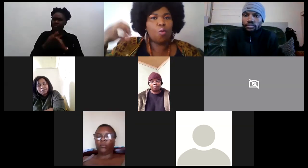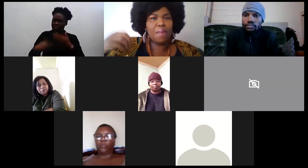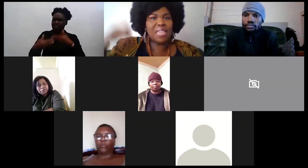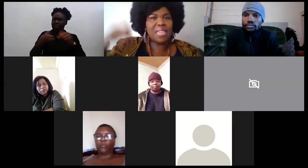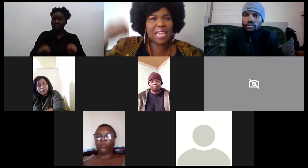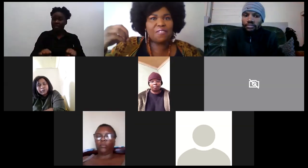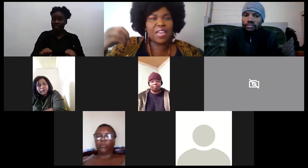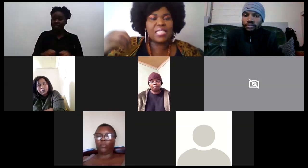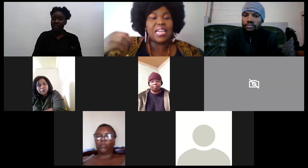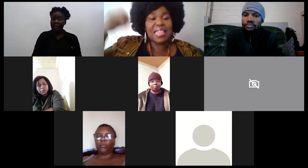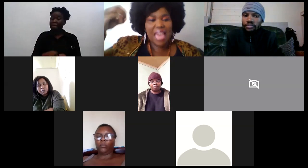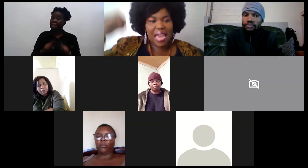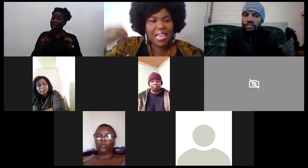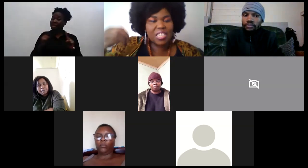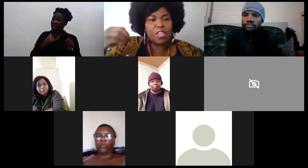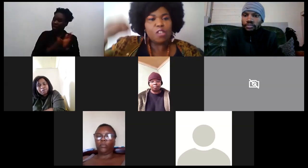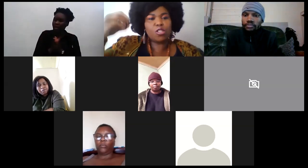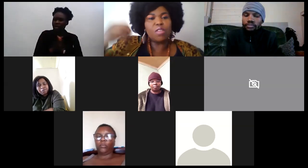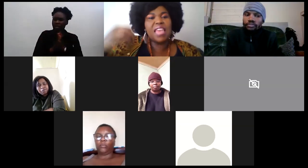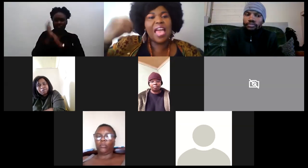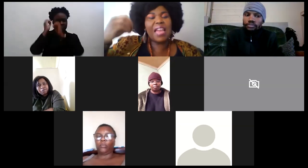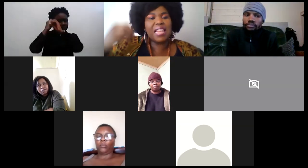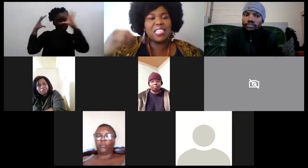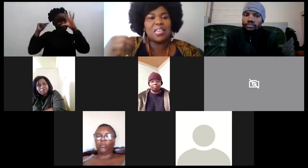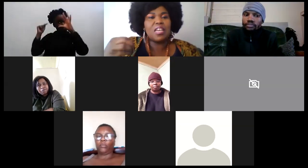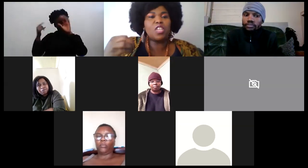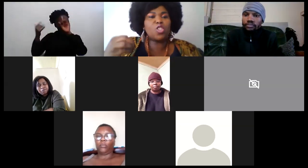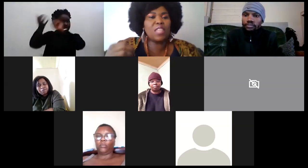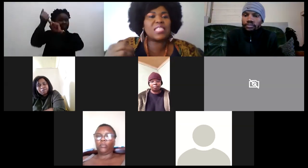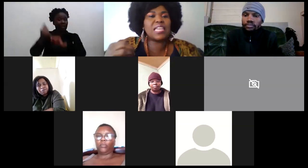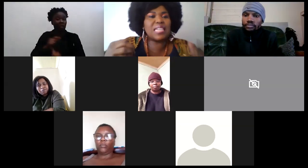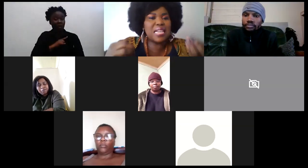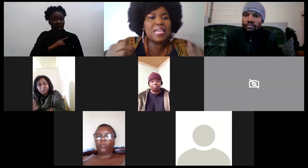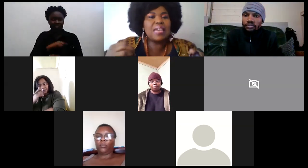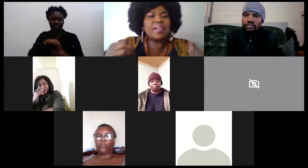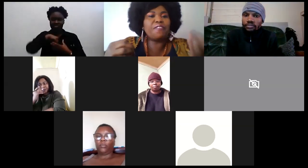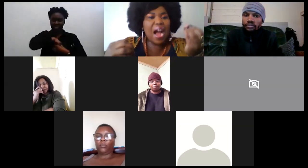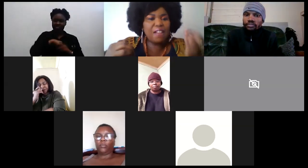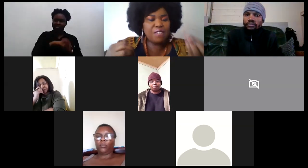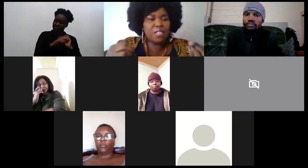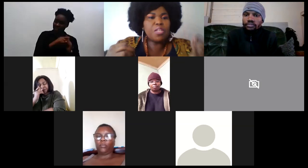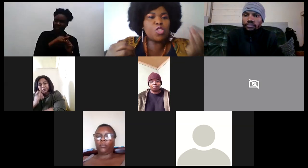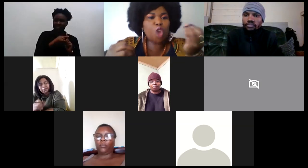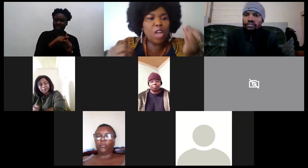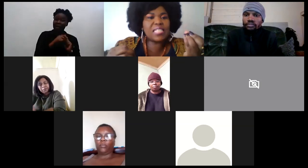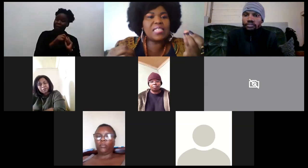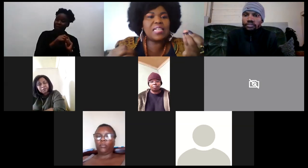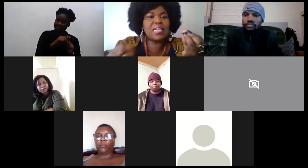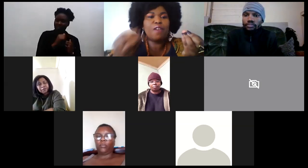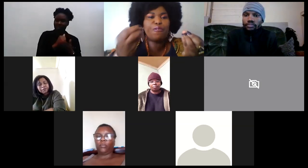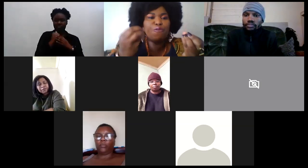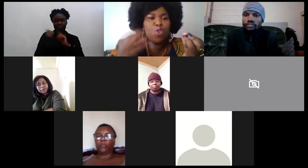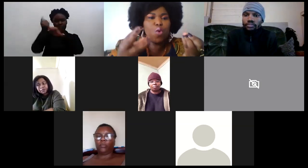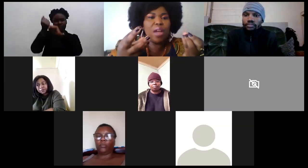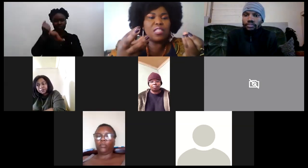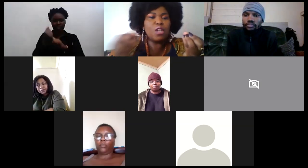we must activate the energy so that the energy is constantly revived is constantly